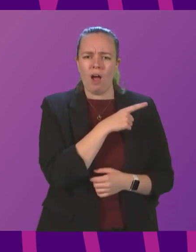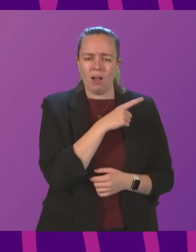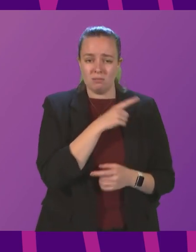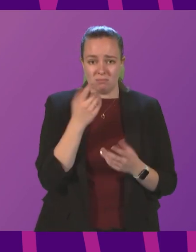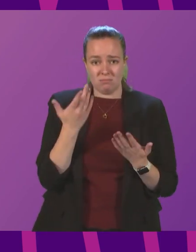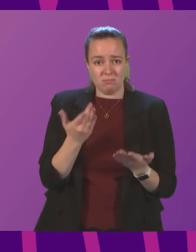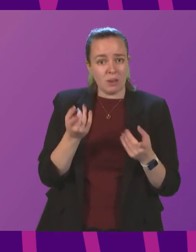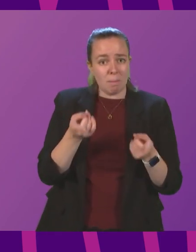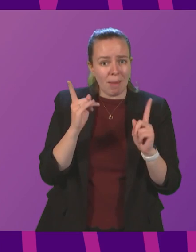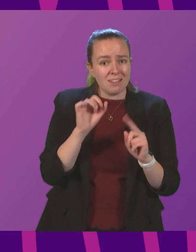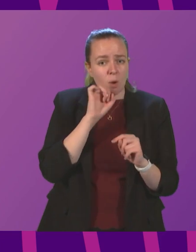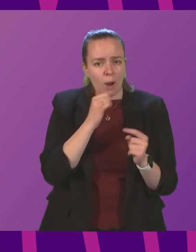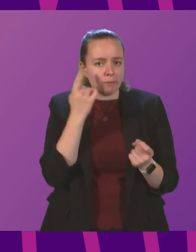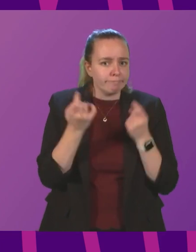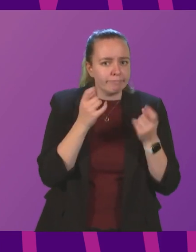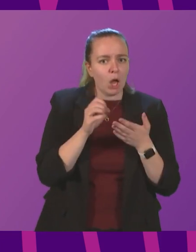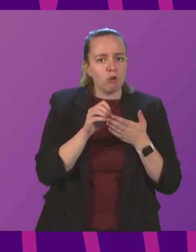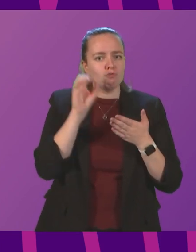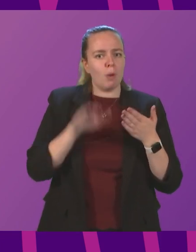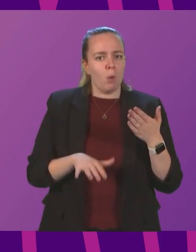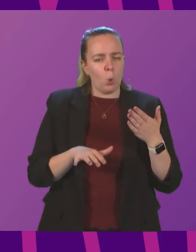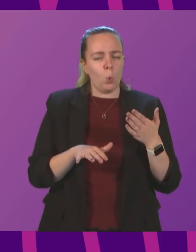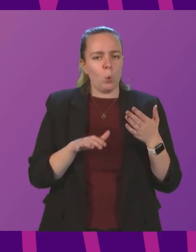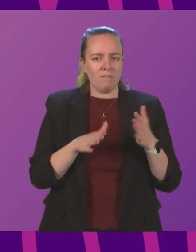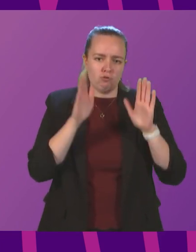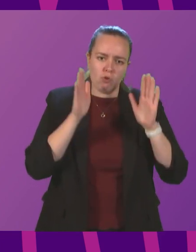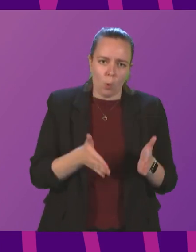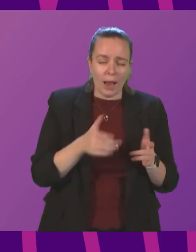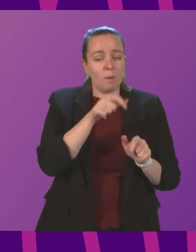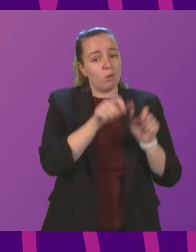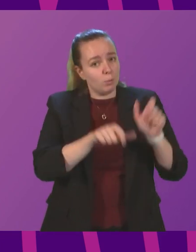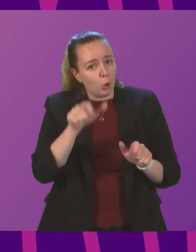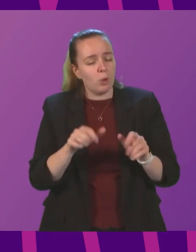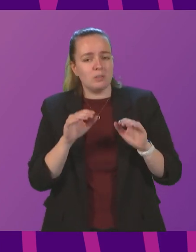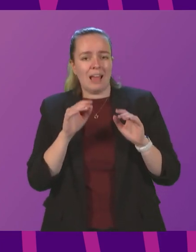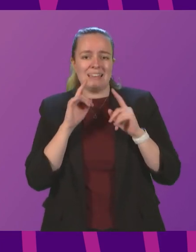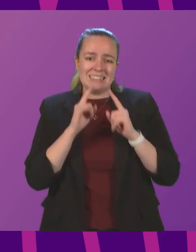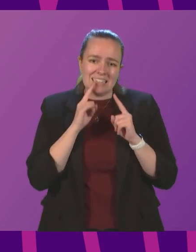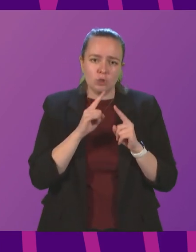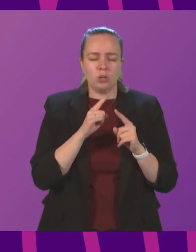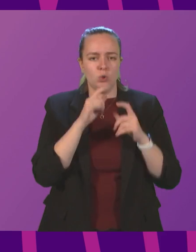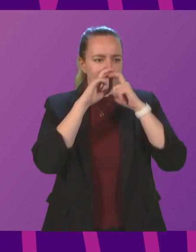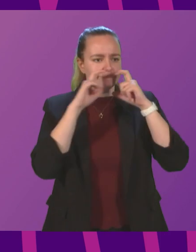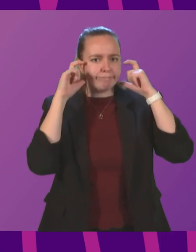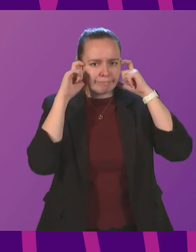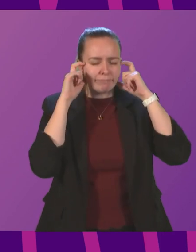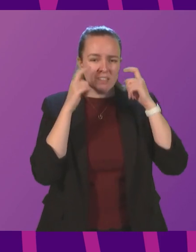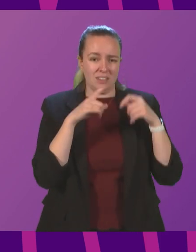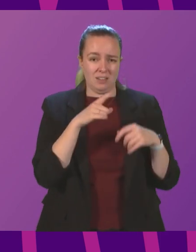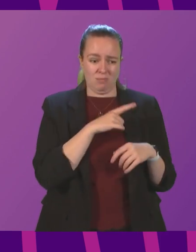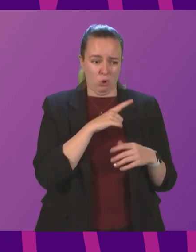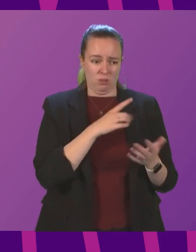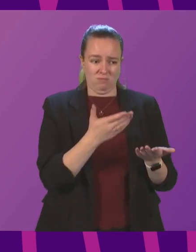ministers now consider removing the blanket requirement for pupils and teachers to wear face coverings, given that this is